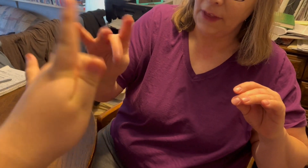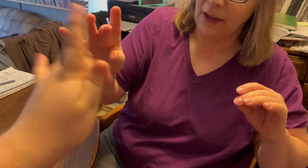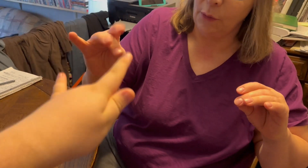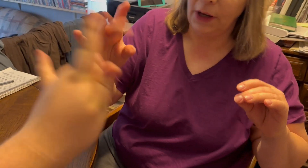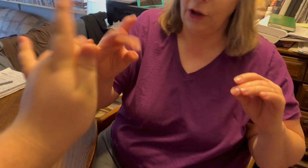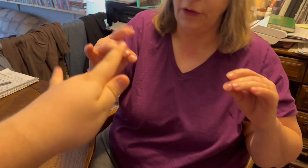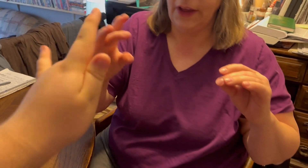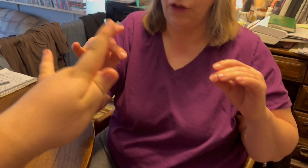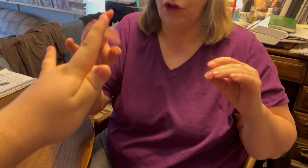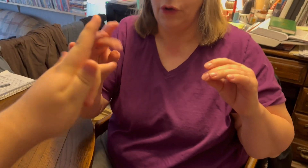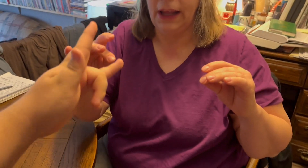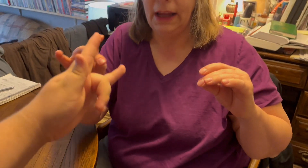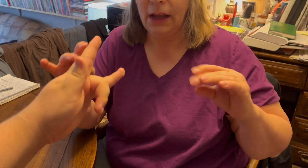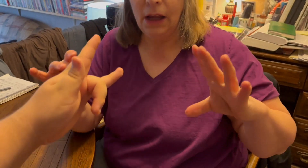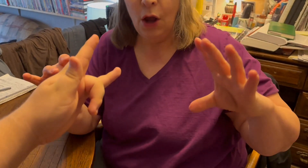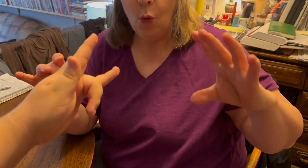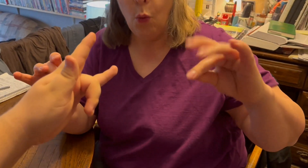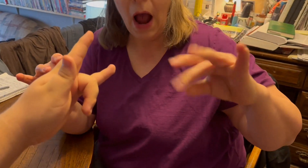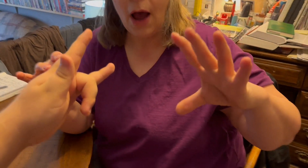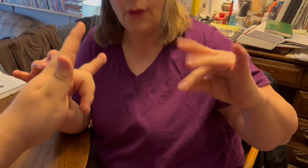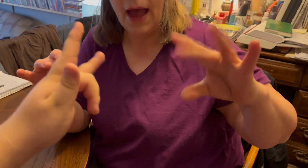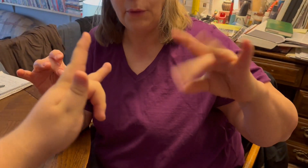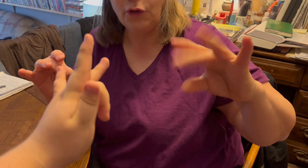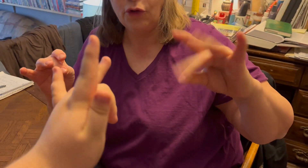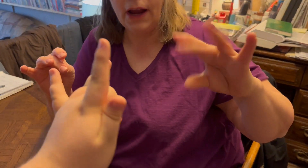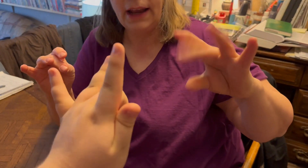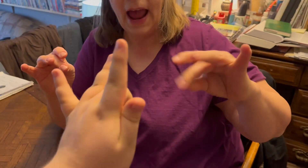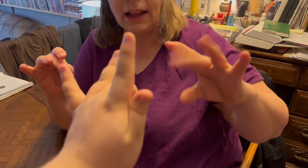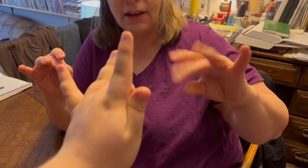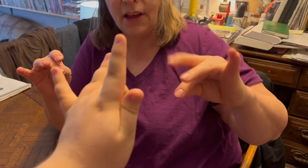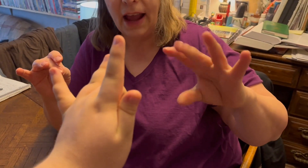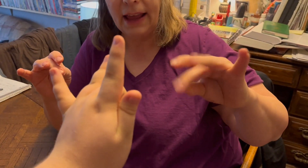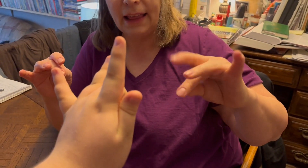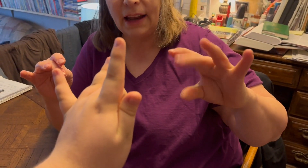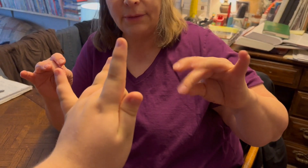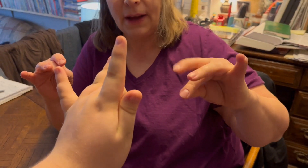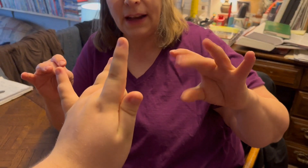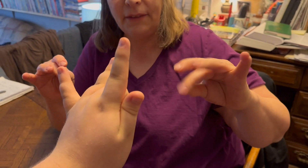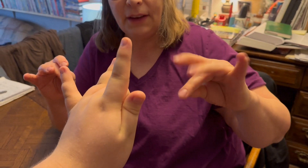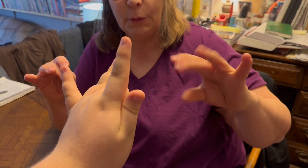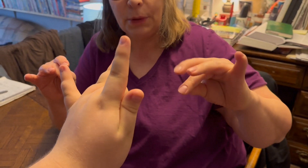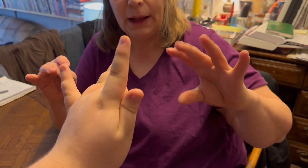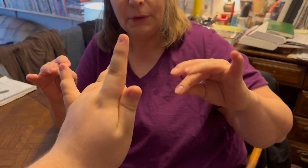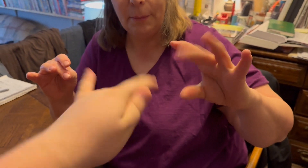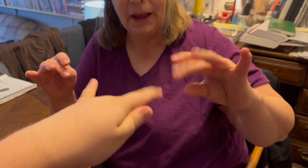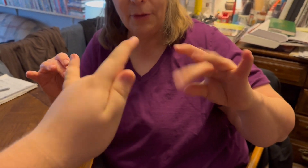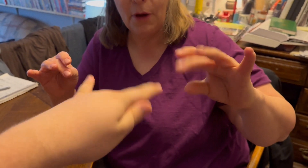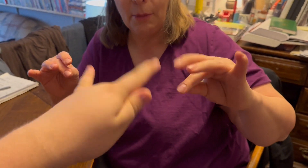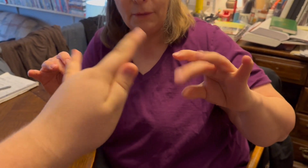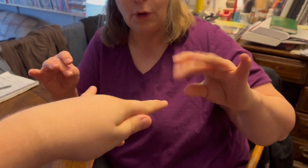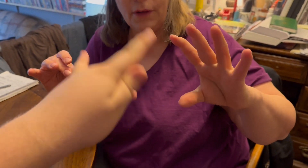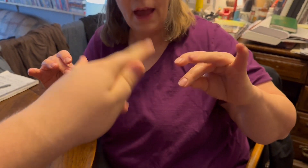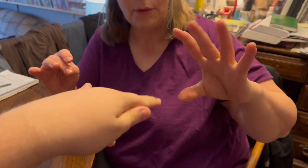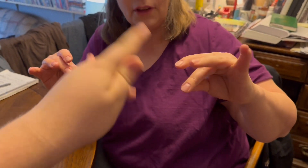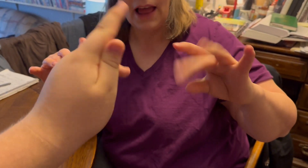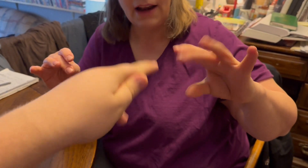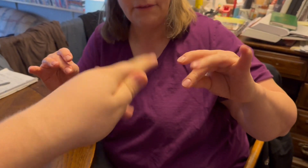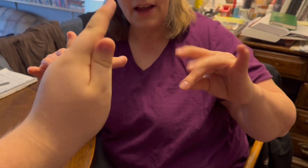us what do you think Judy wow that was great Alex I had a lot of fun I've never played with a baseball before that was a lot of fun